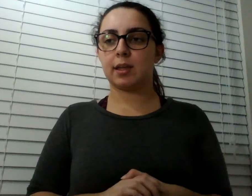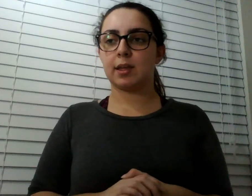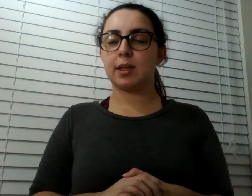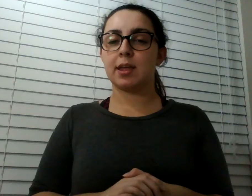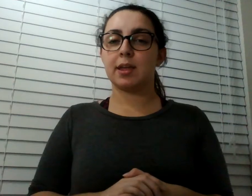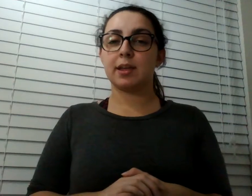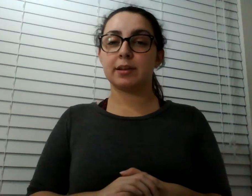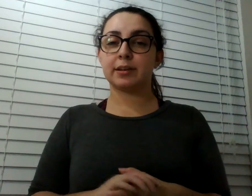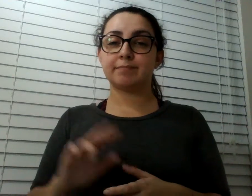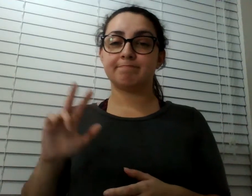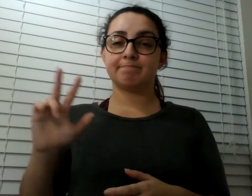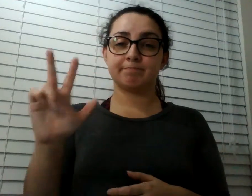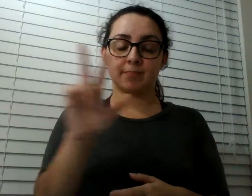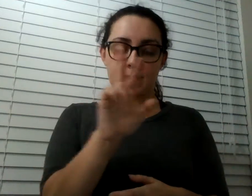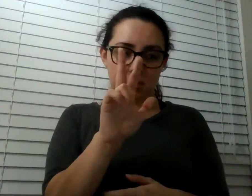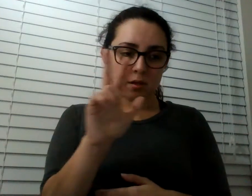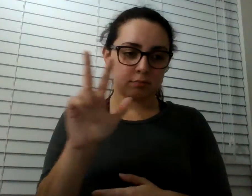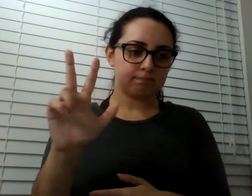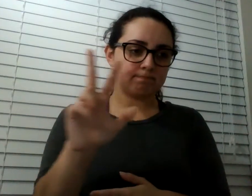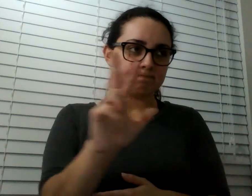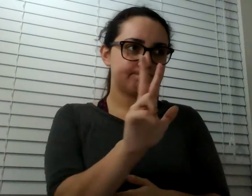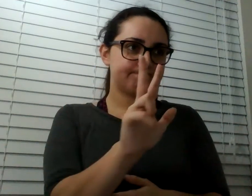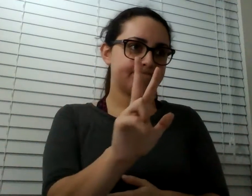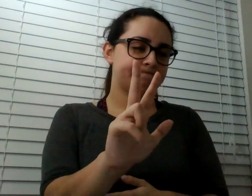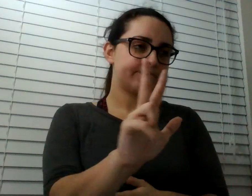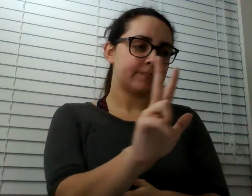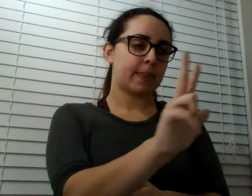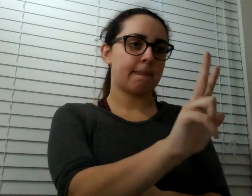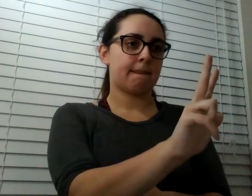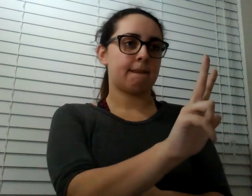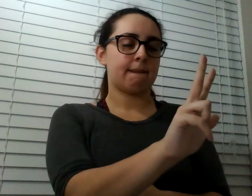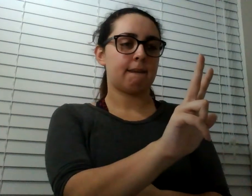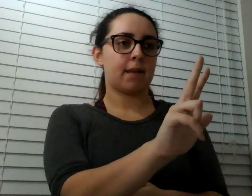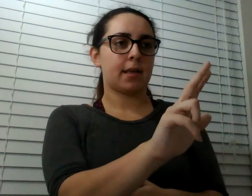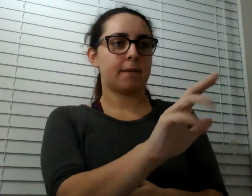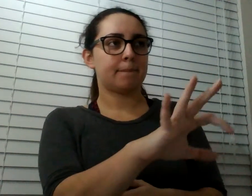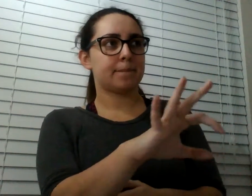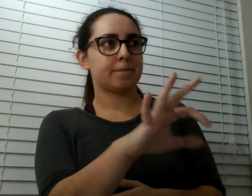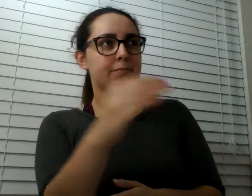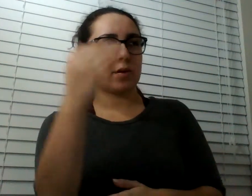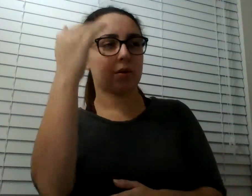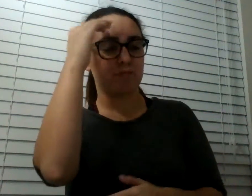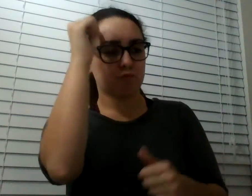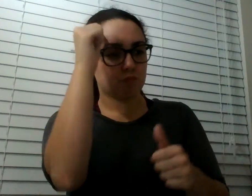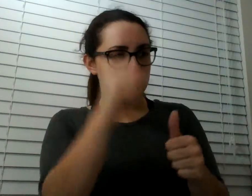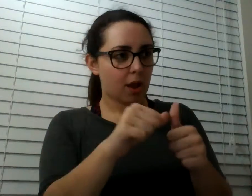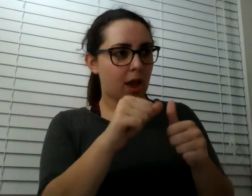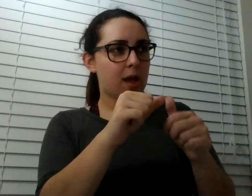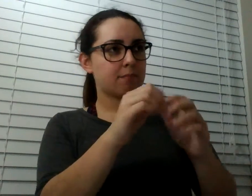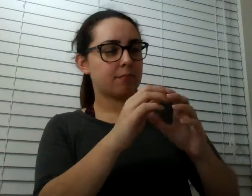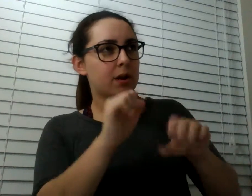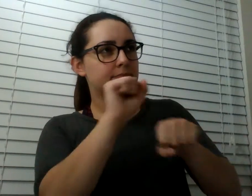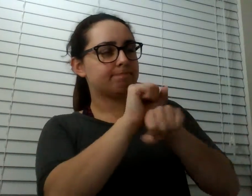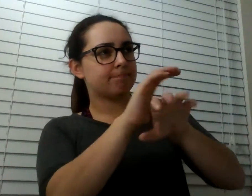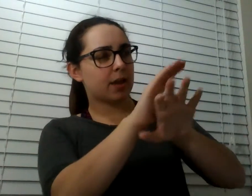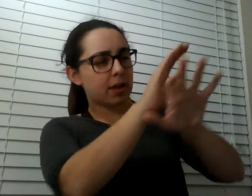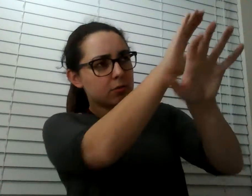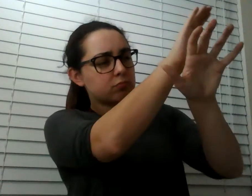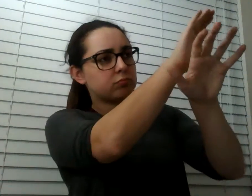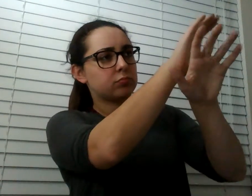ascent. You know, we went up that angle? Yeah, we went up that diagonal there. I remember it really, really clearly. I'm all behind you. So there's